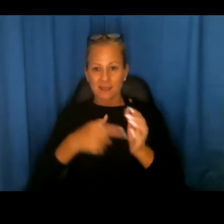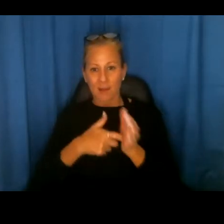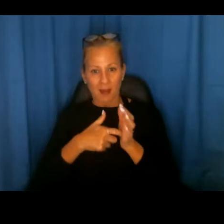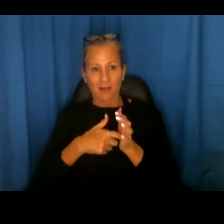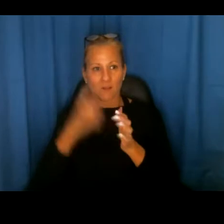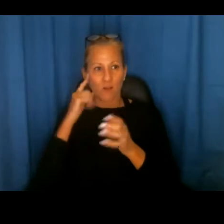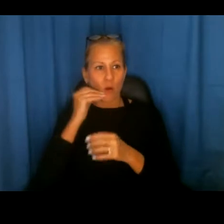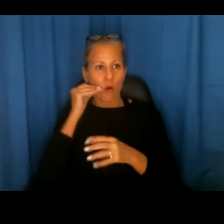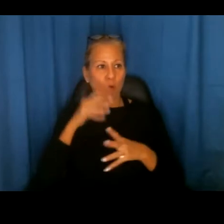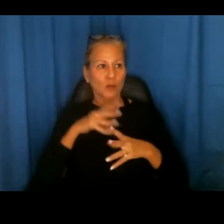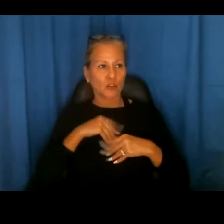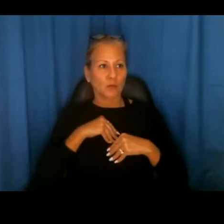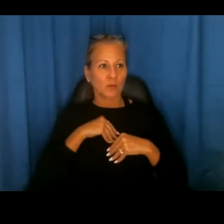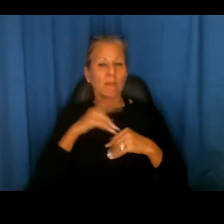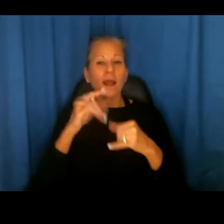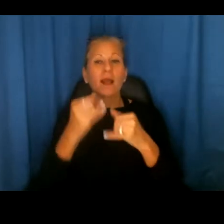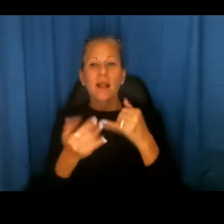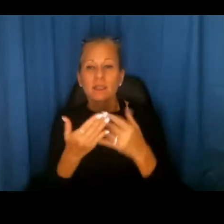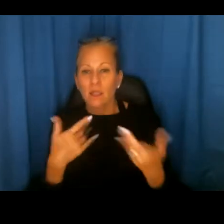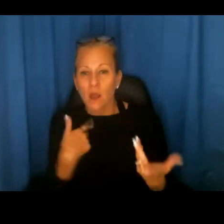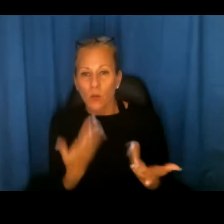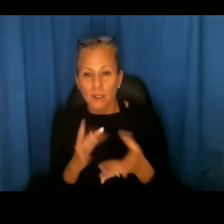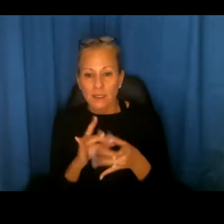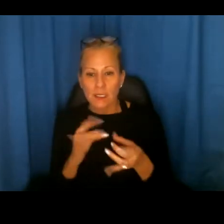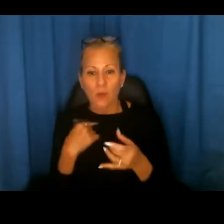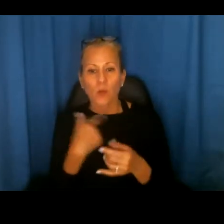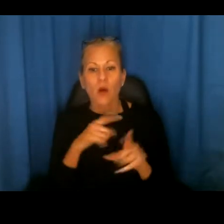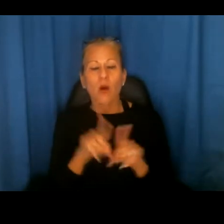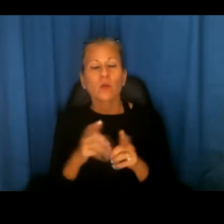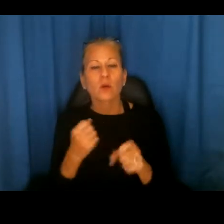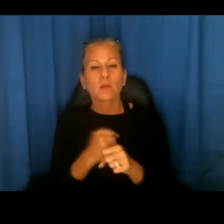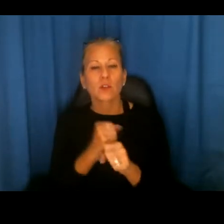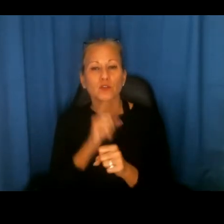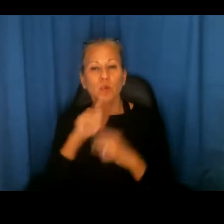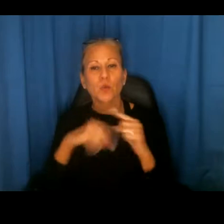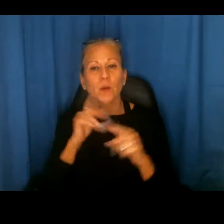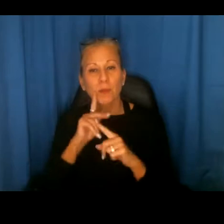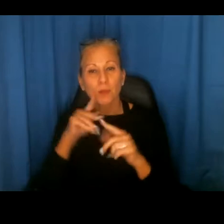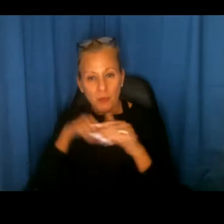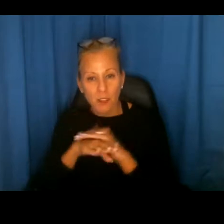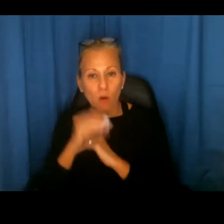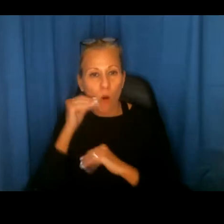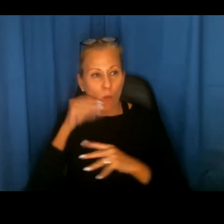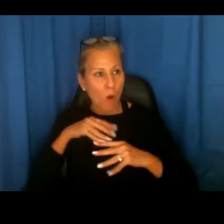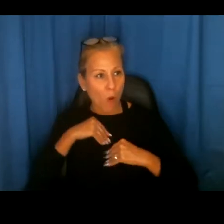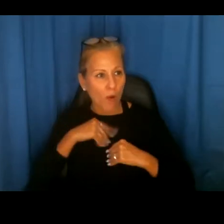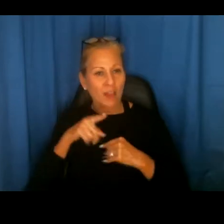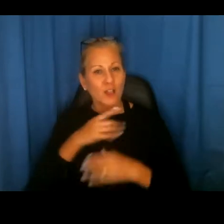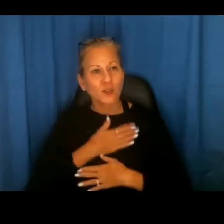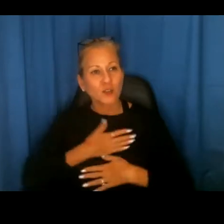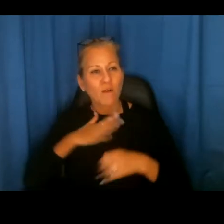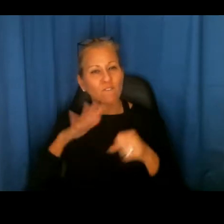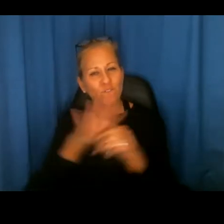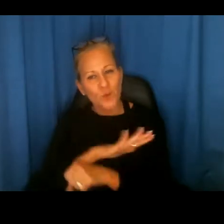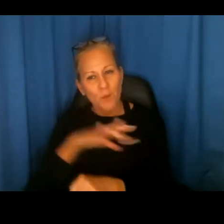for home ownership. Uh, the last thing I'll say is we also want to make sure that when people get into home ownership that they enjoy the full